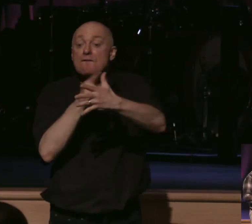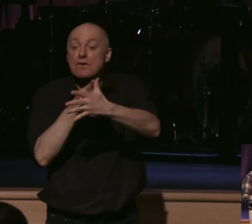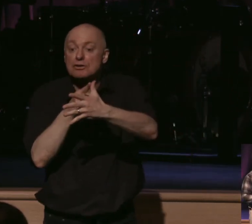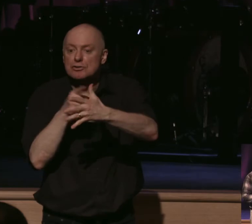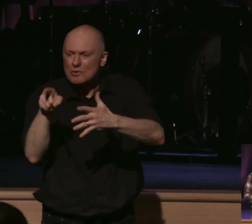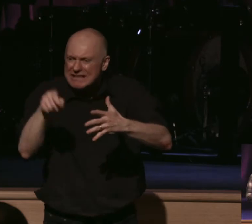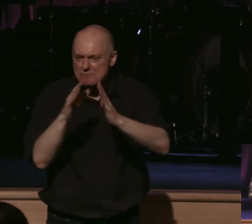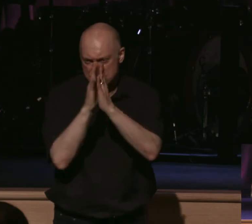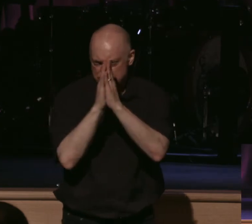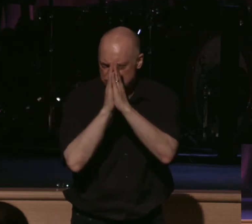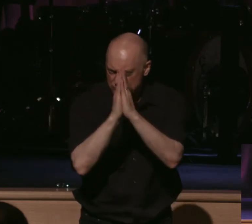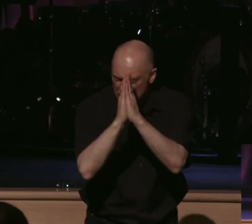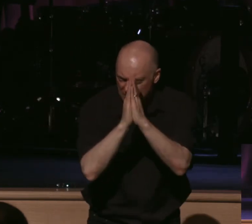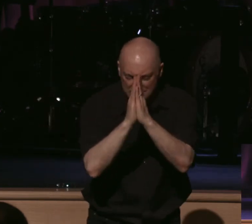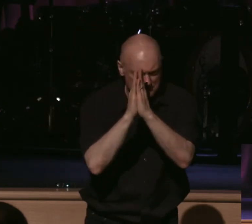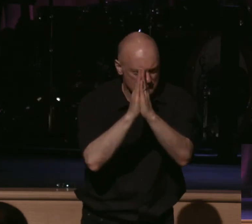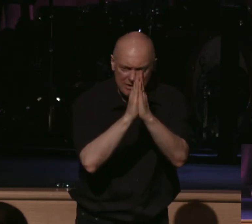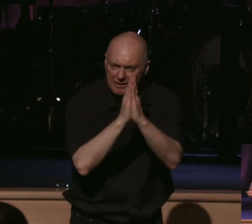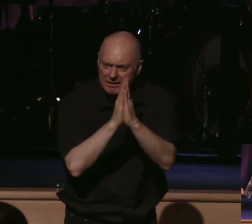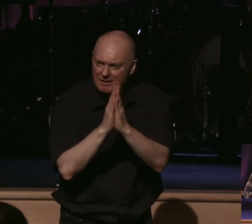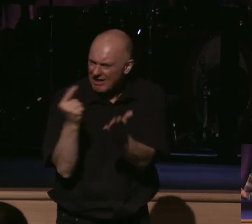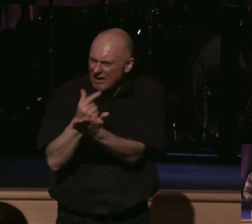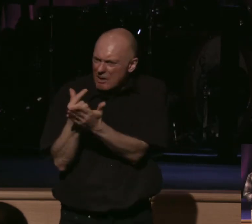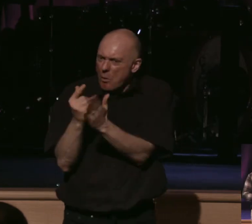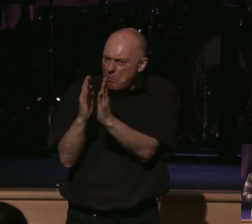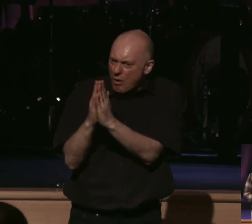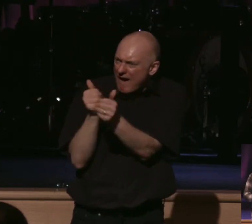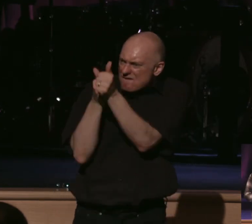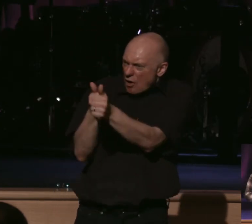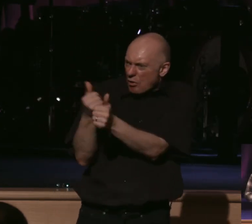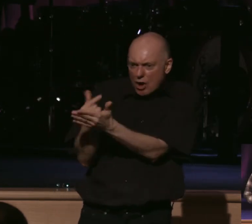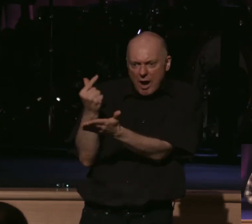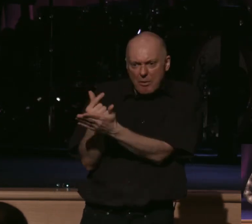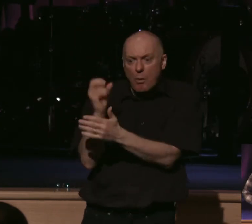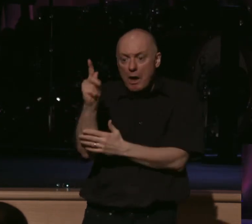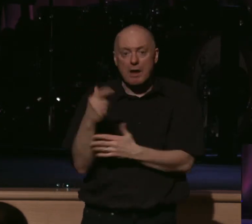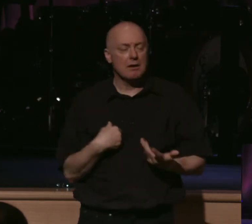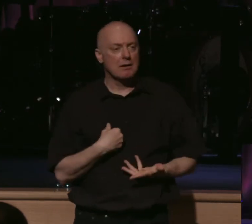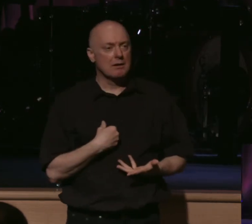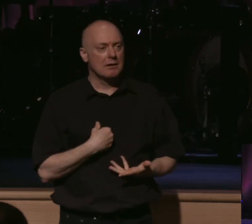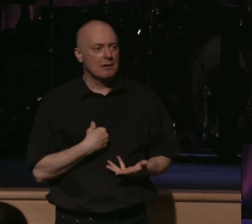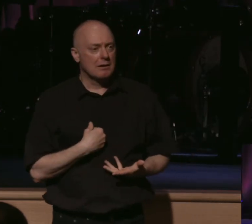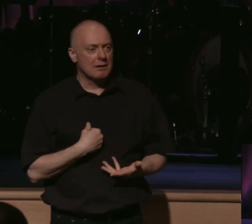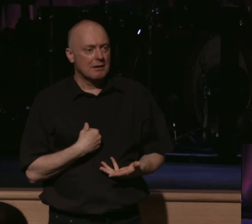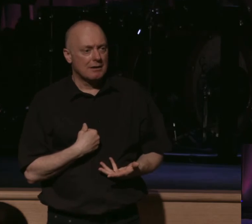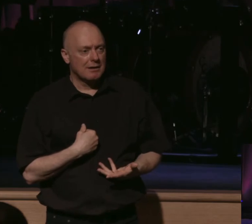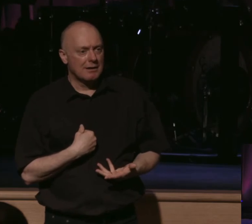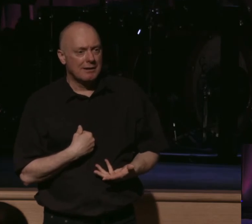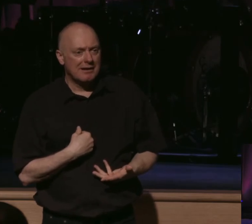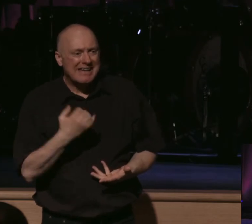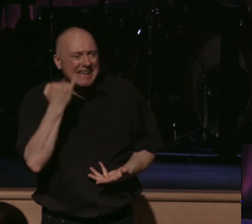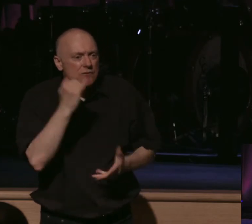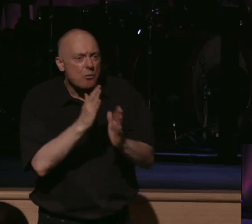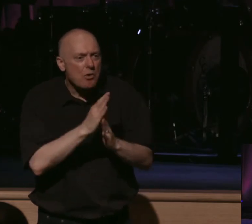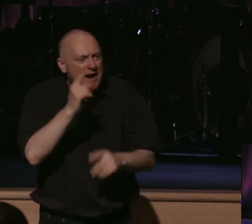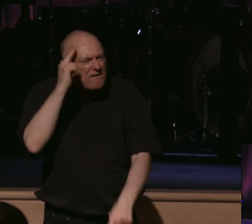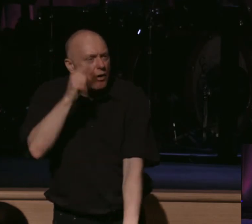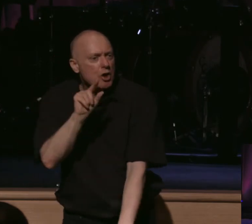pray effectively. It's the gospel. Pray according to the gospel. Okay, so I'm not going to condemn you for praying for ingrown toenails. I